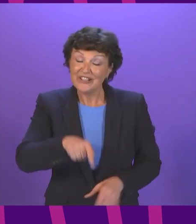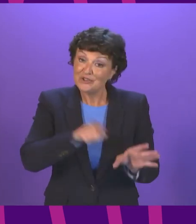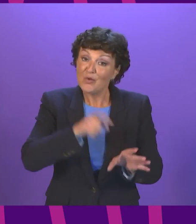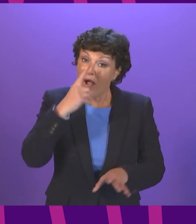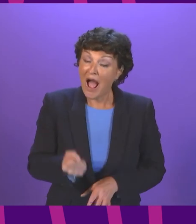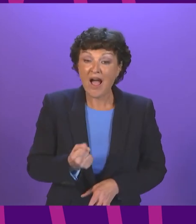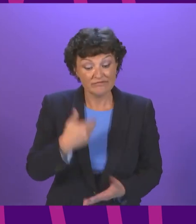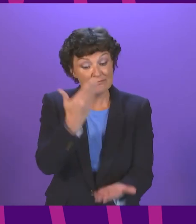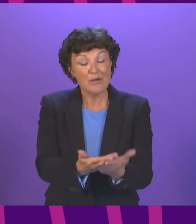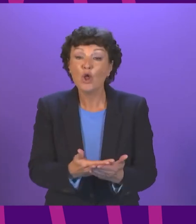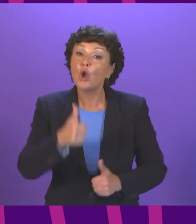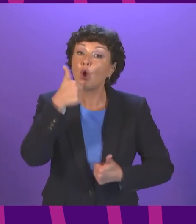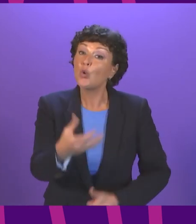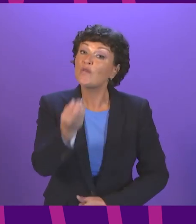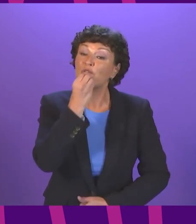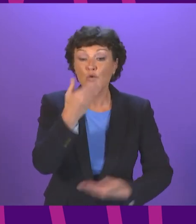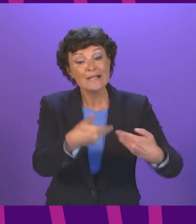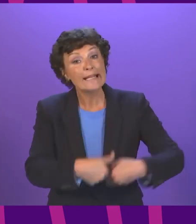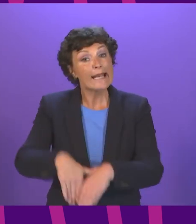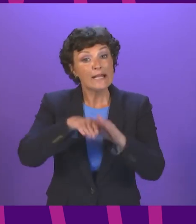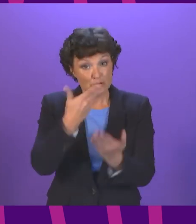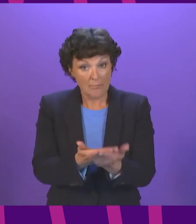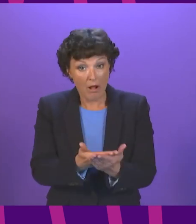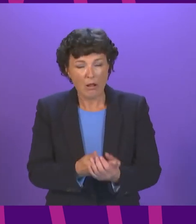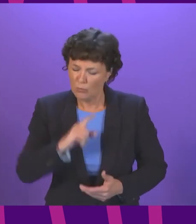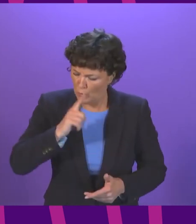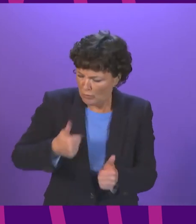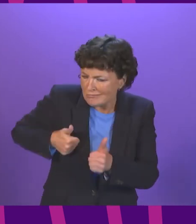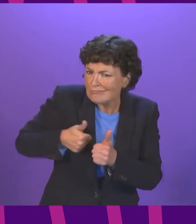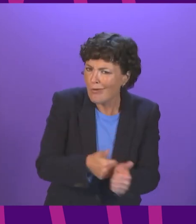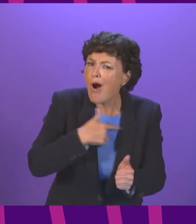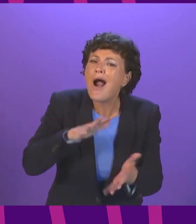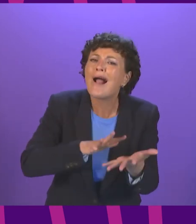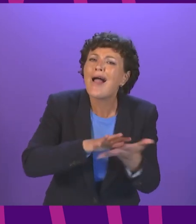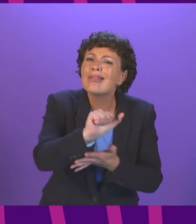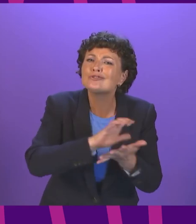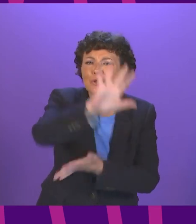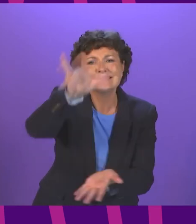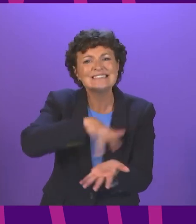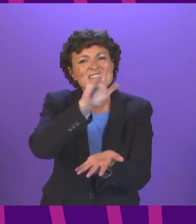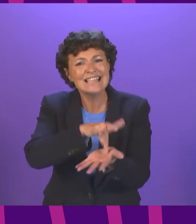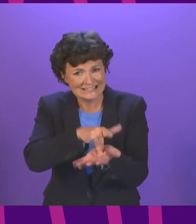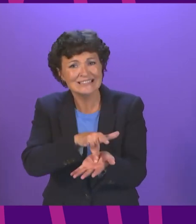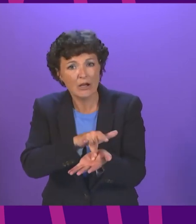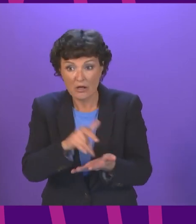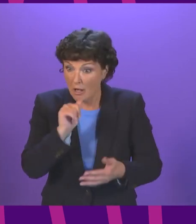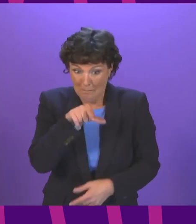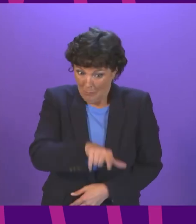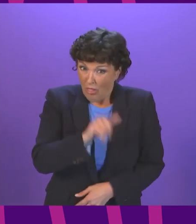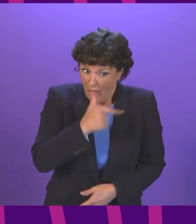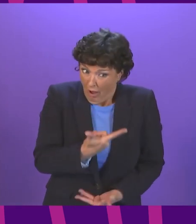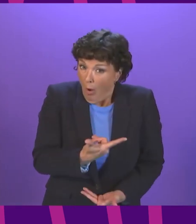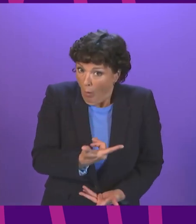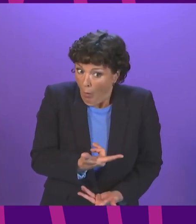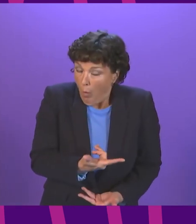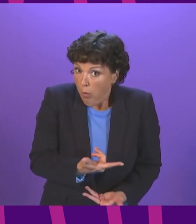We will also support our culture sector recognising the enormous benefits it brings not just to our economy but